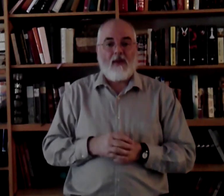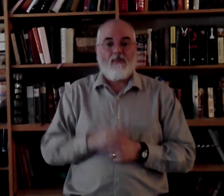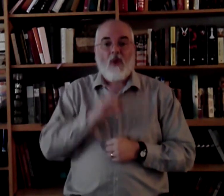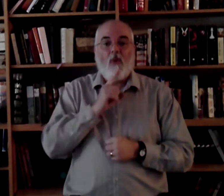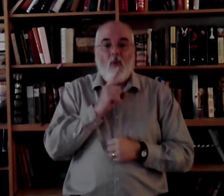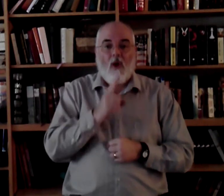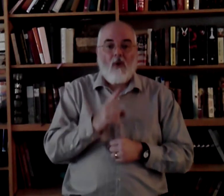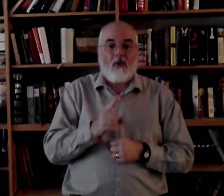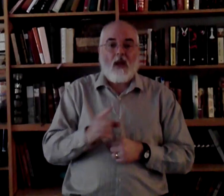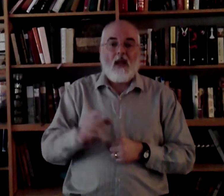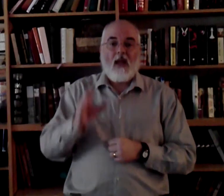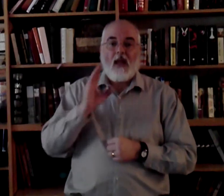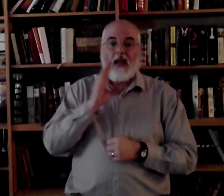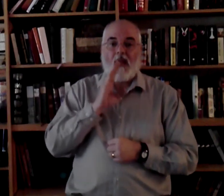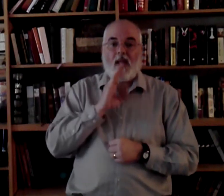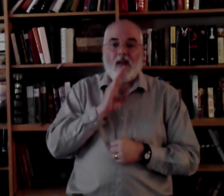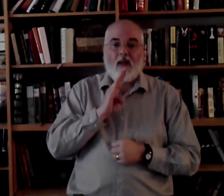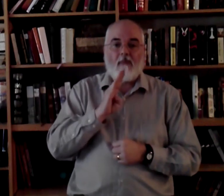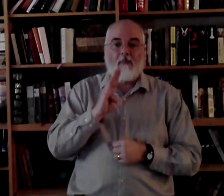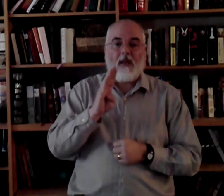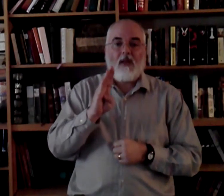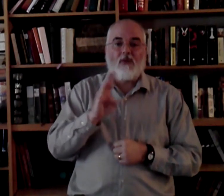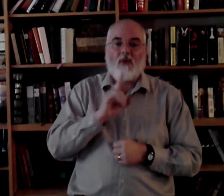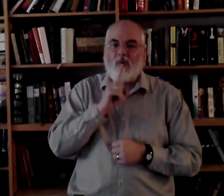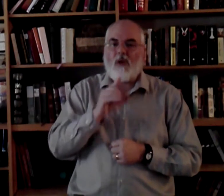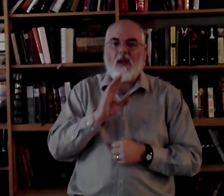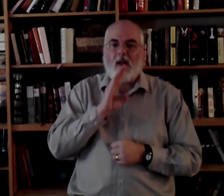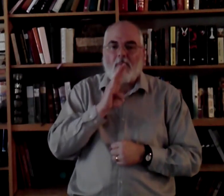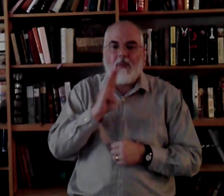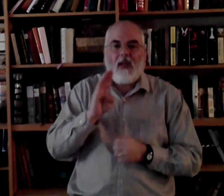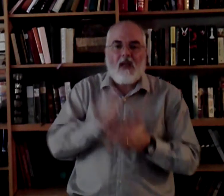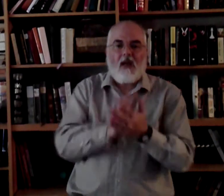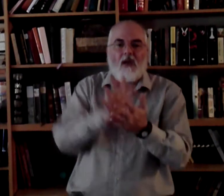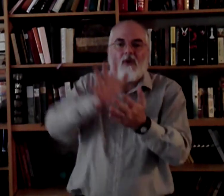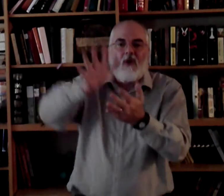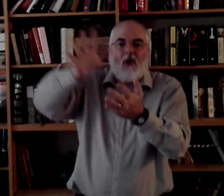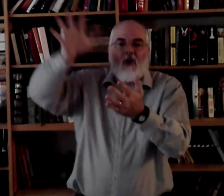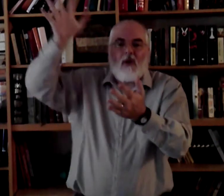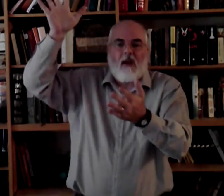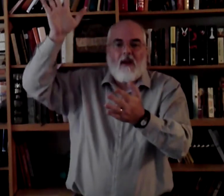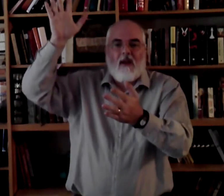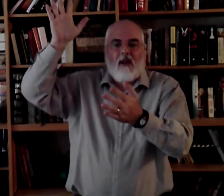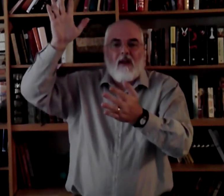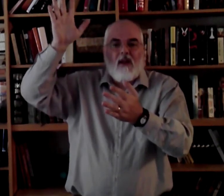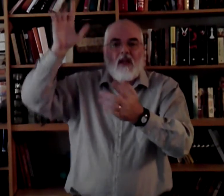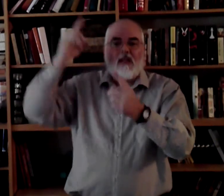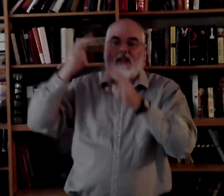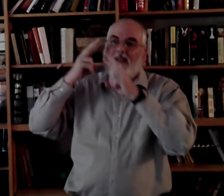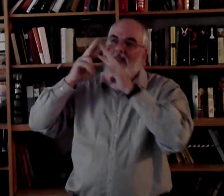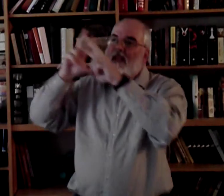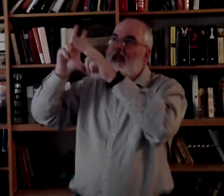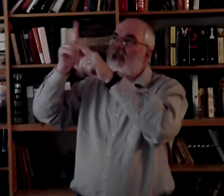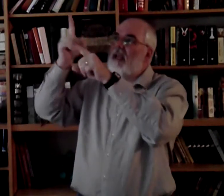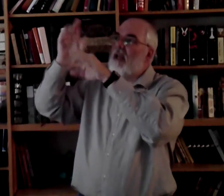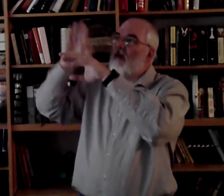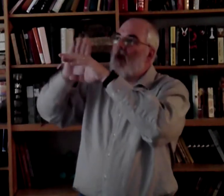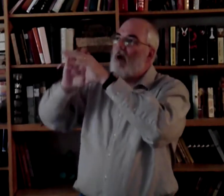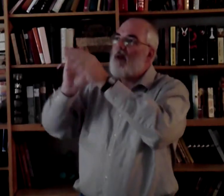Won't it be truly be glory to see him on